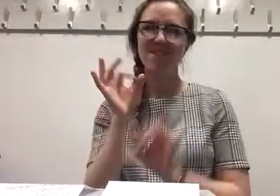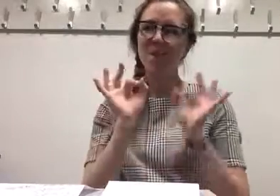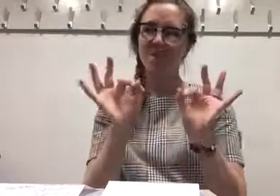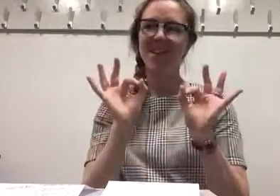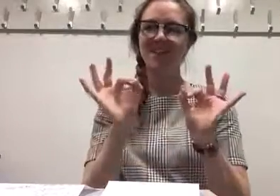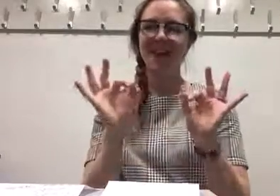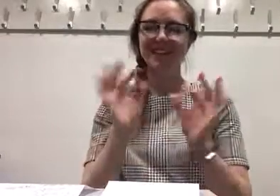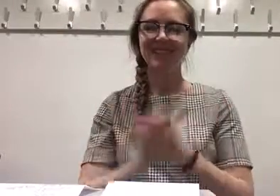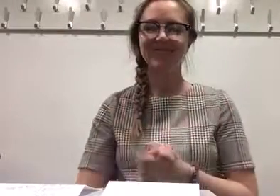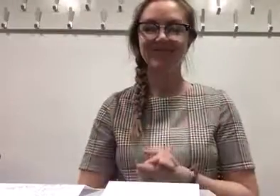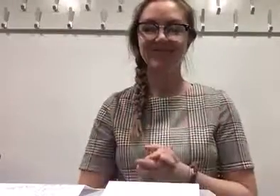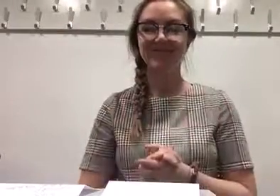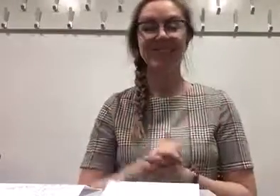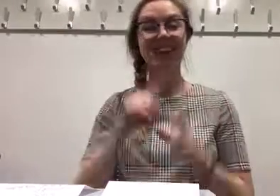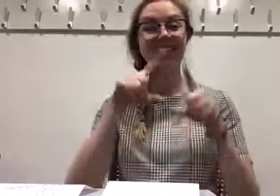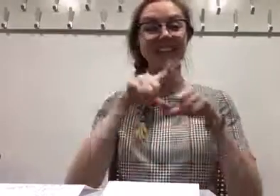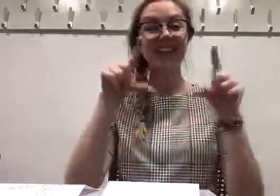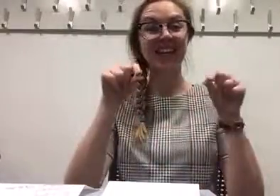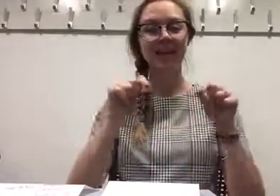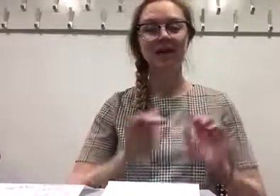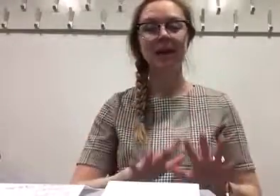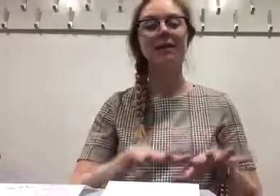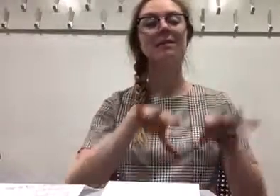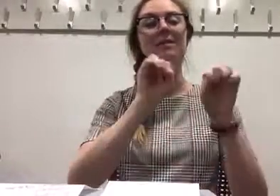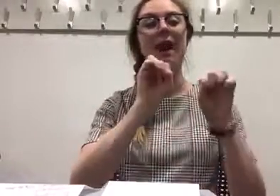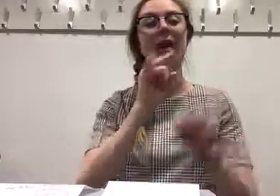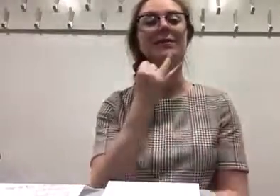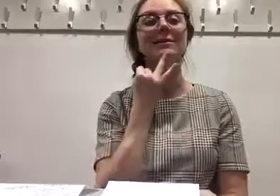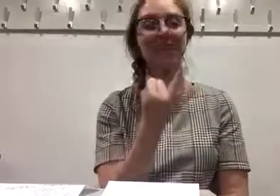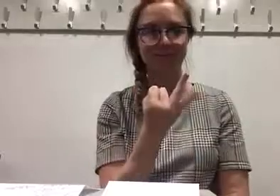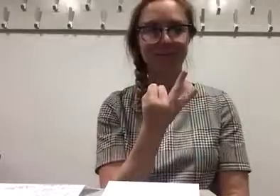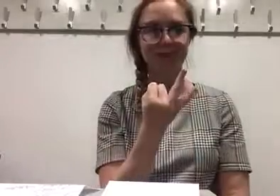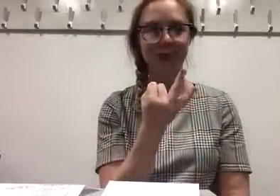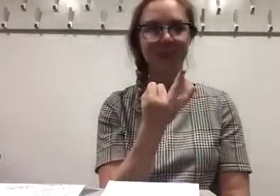But it can't seem to feel bad.